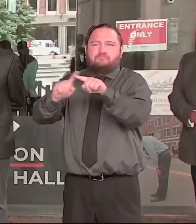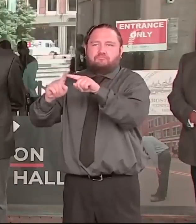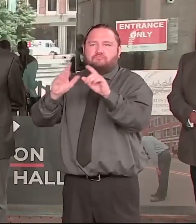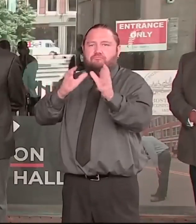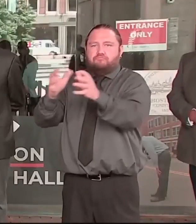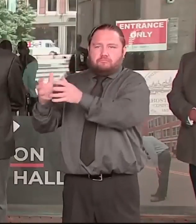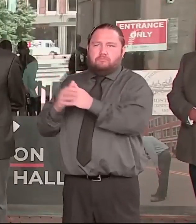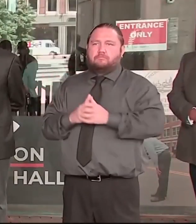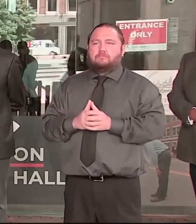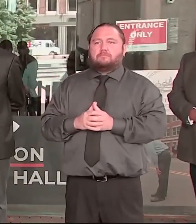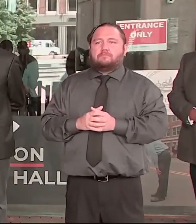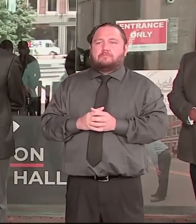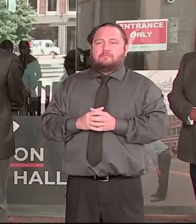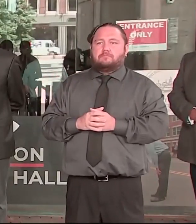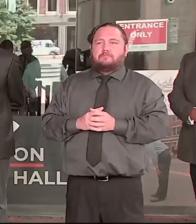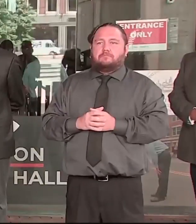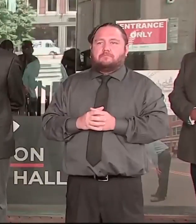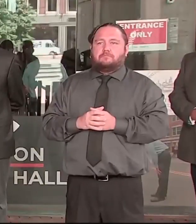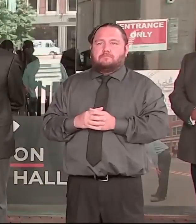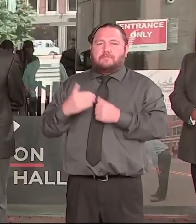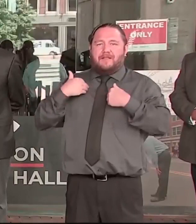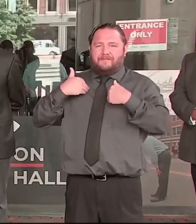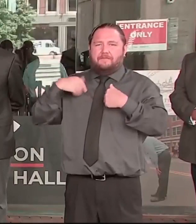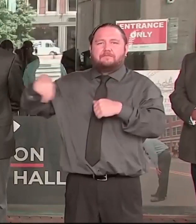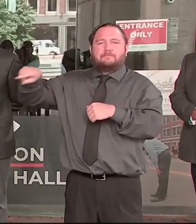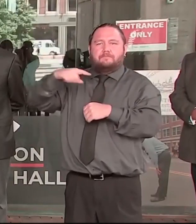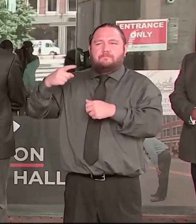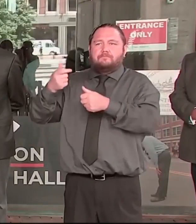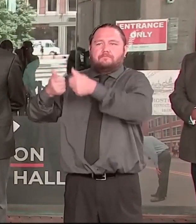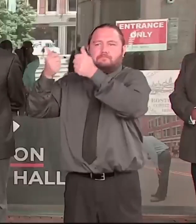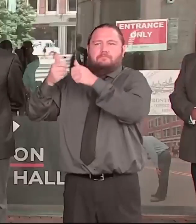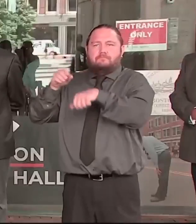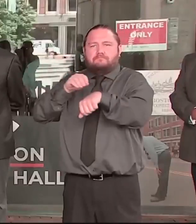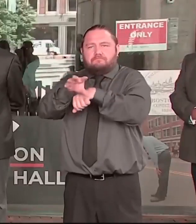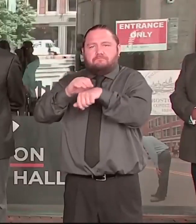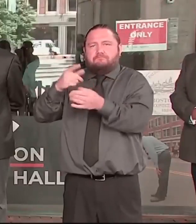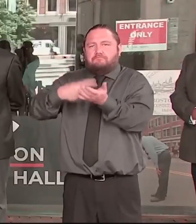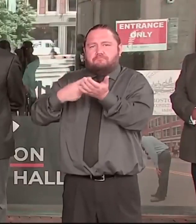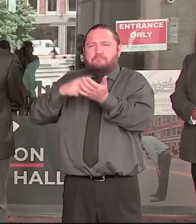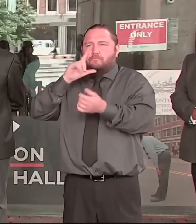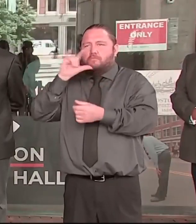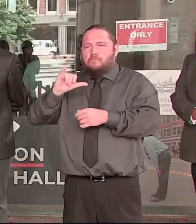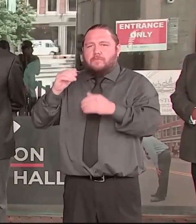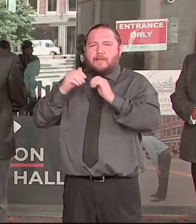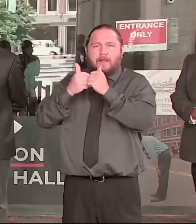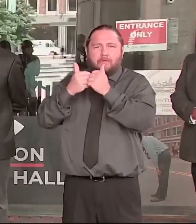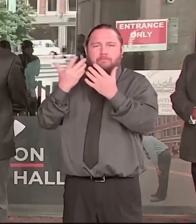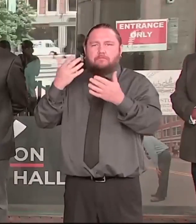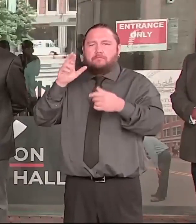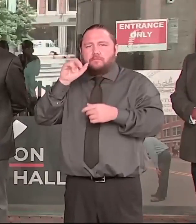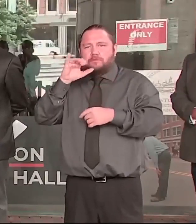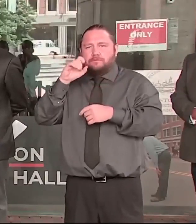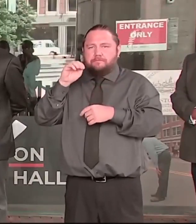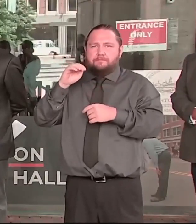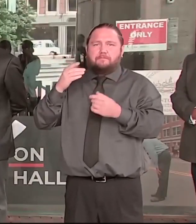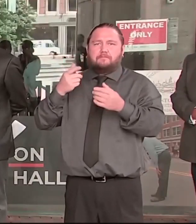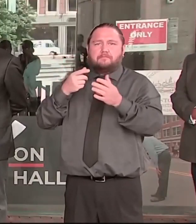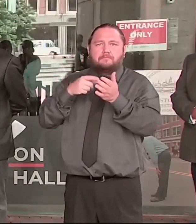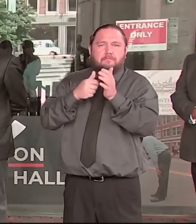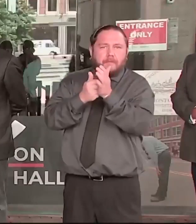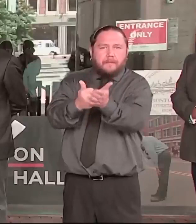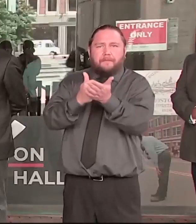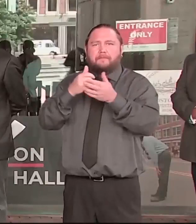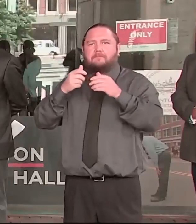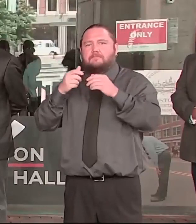lives and the health of Boston residents. I'd like to invite Chief Marty Martinez now to come up and talk a little more about